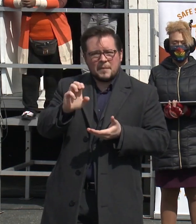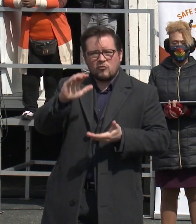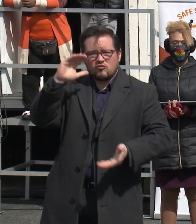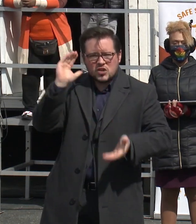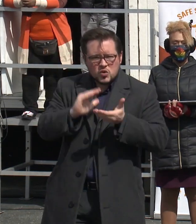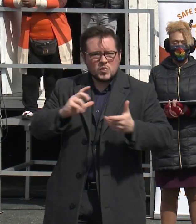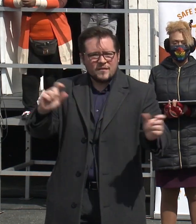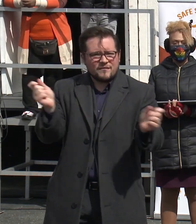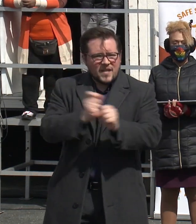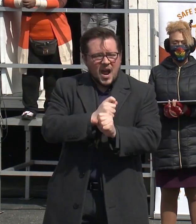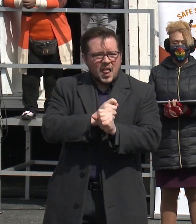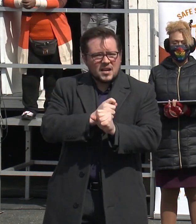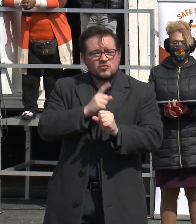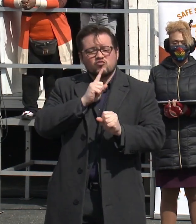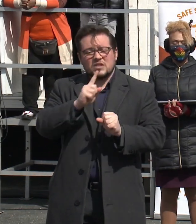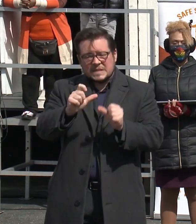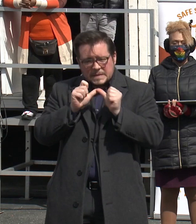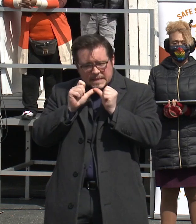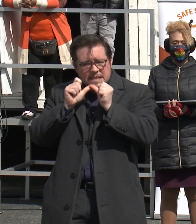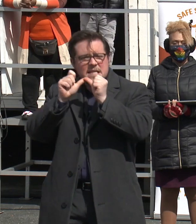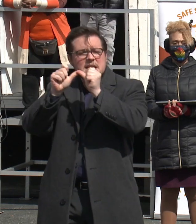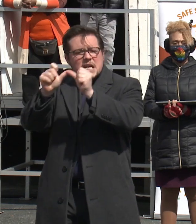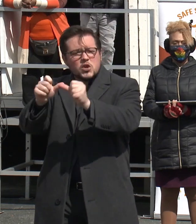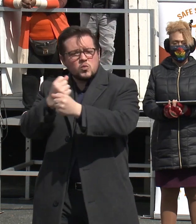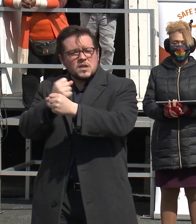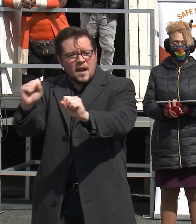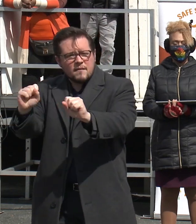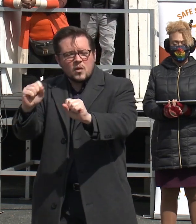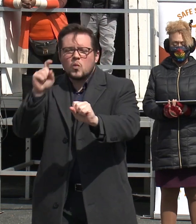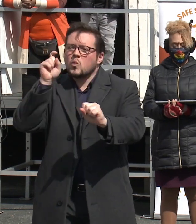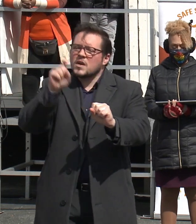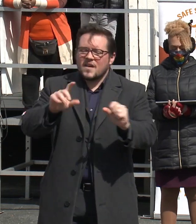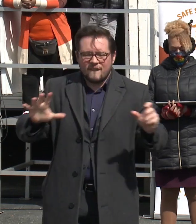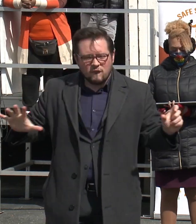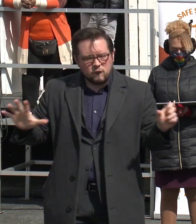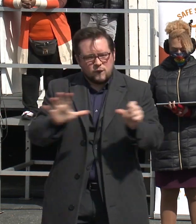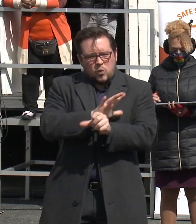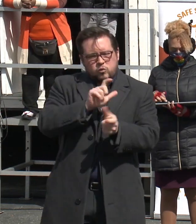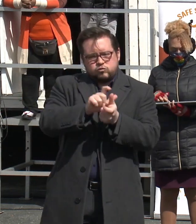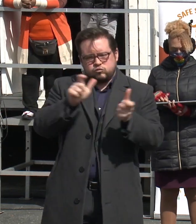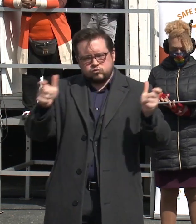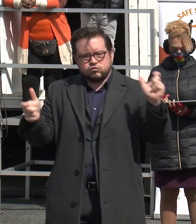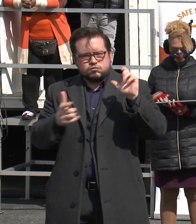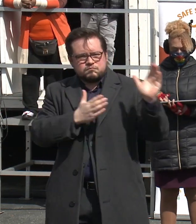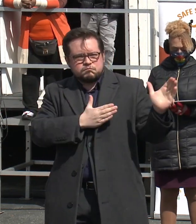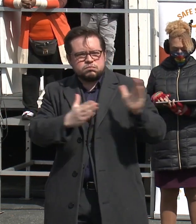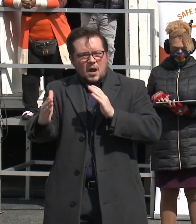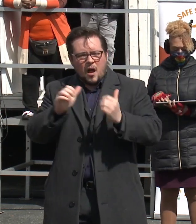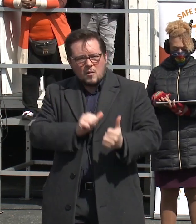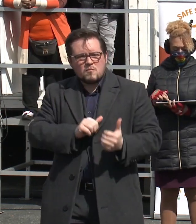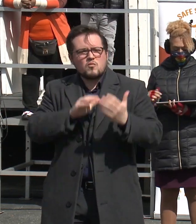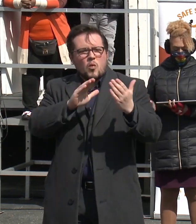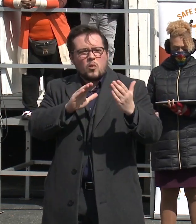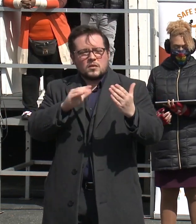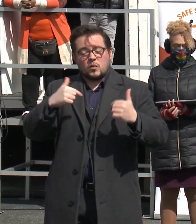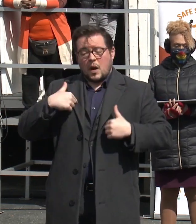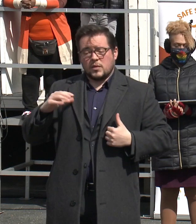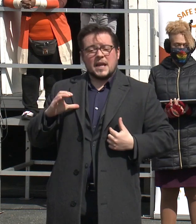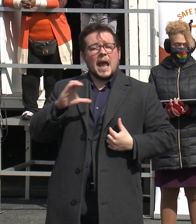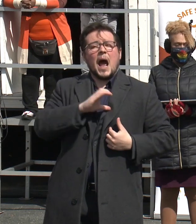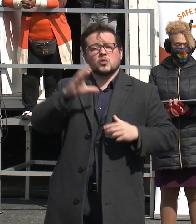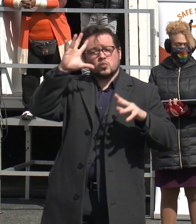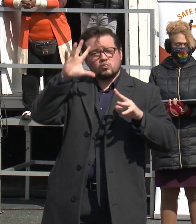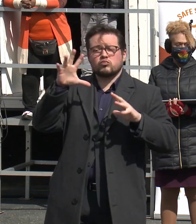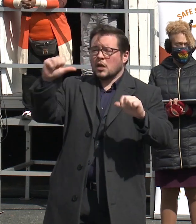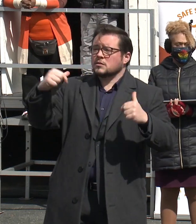sustain these reductions over time, then we need a comprehensive coordinated approach. As council president, I passed